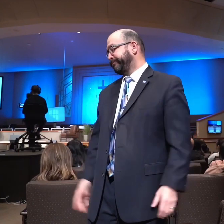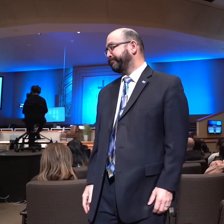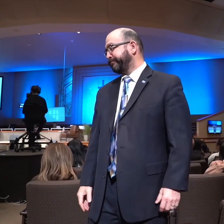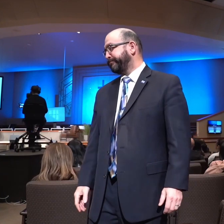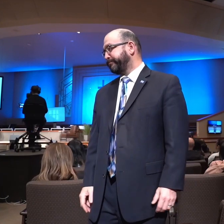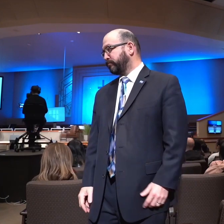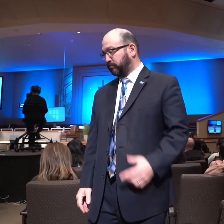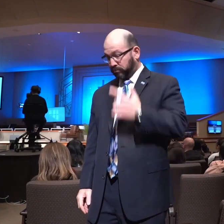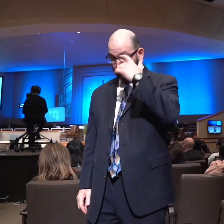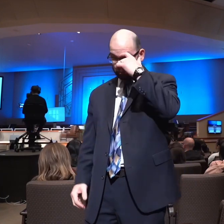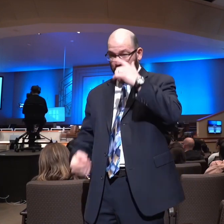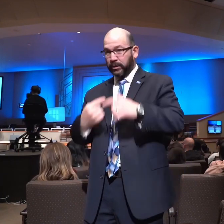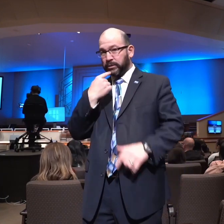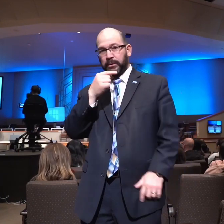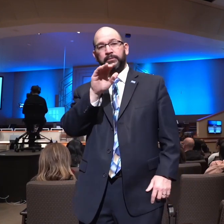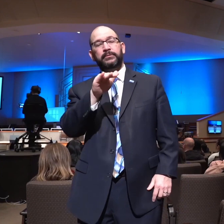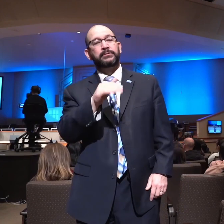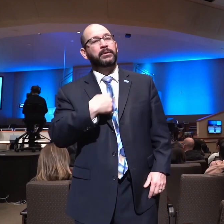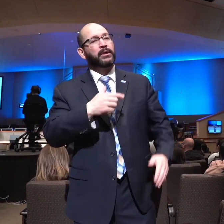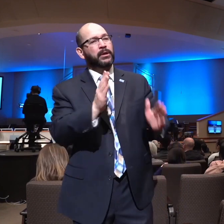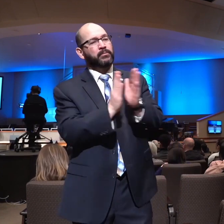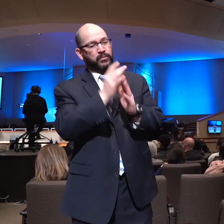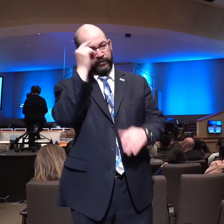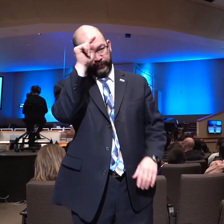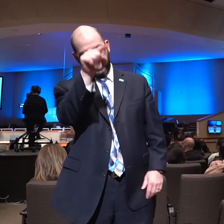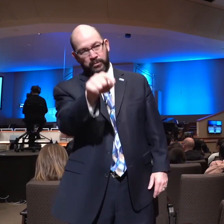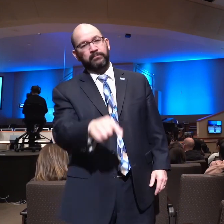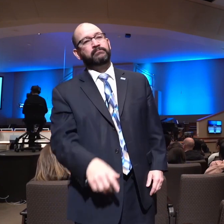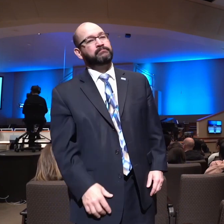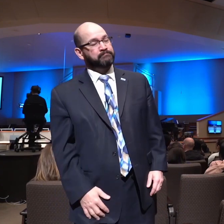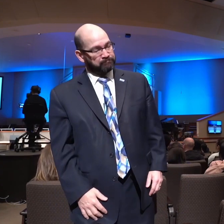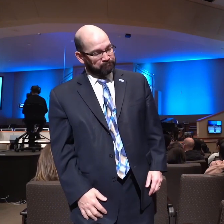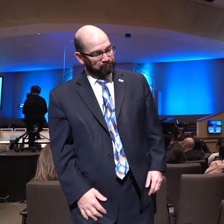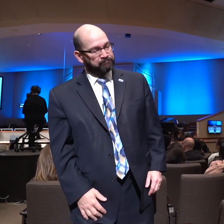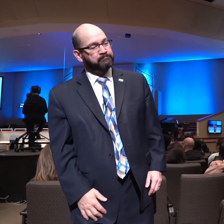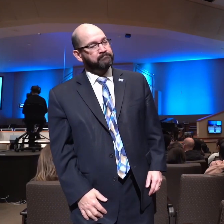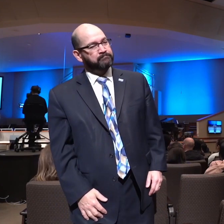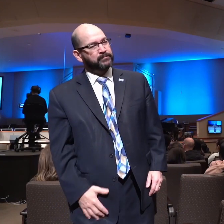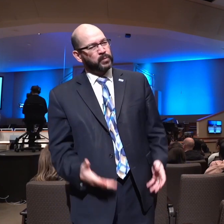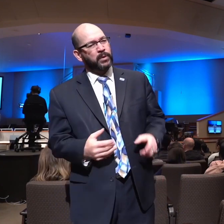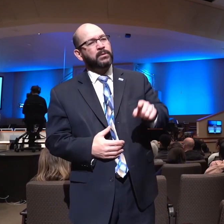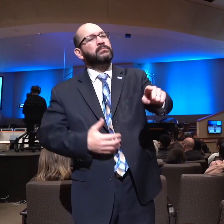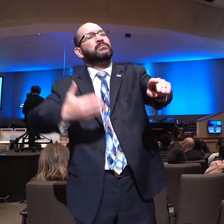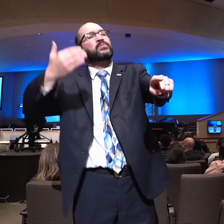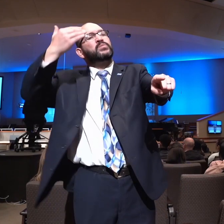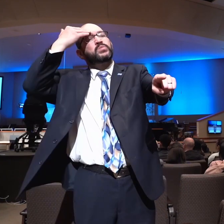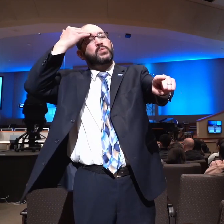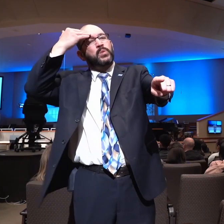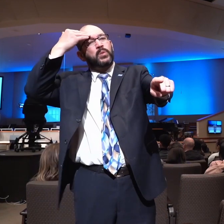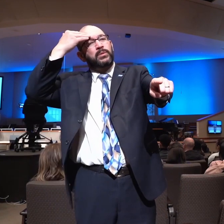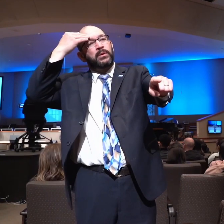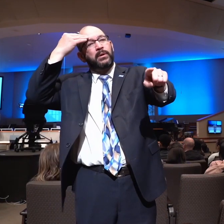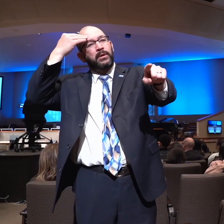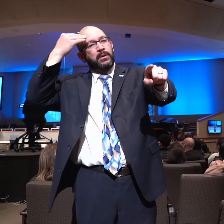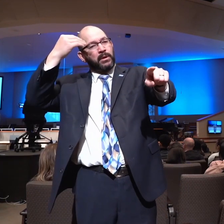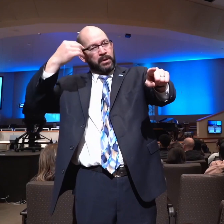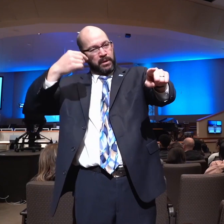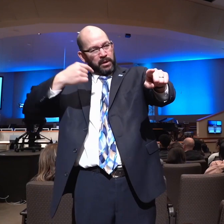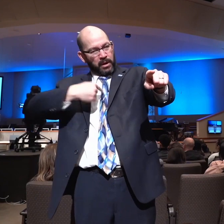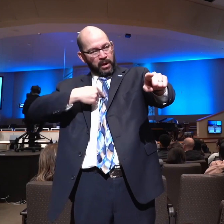And I said to him, said, Captain, I'm going to pray for you. I want that man to know that he has a Baptist preacher in this town